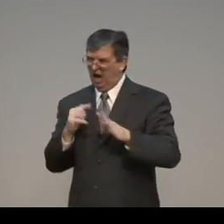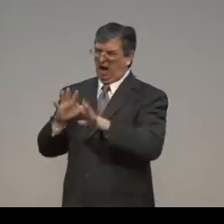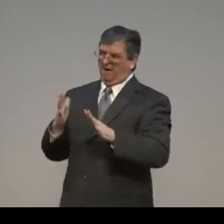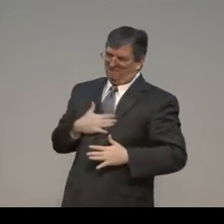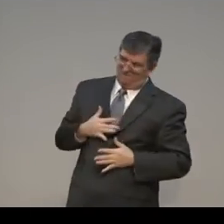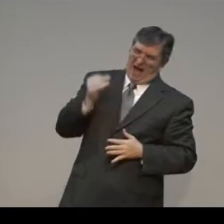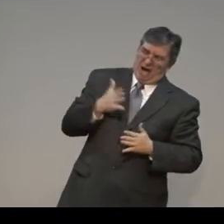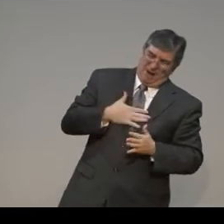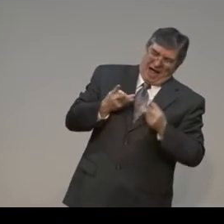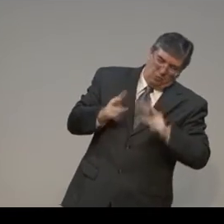to cursing.